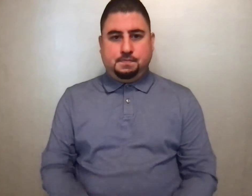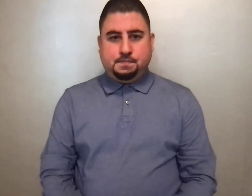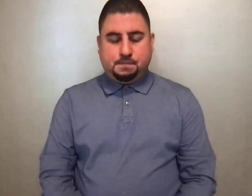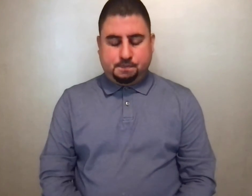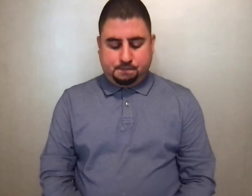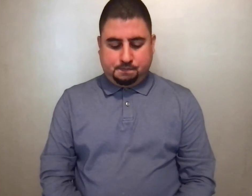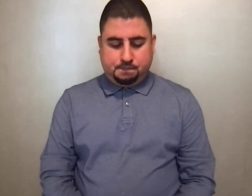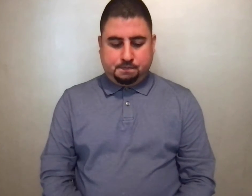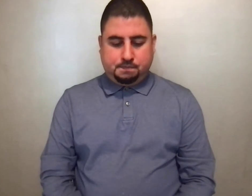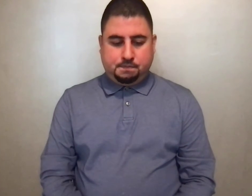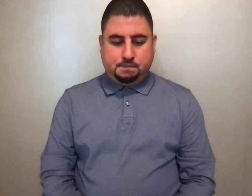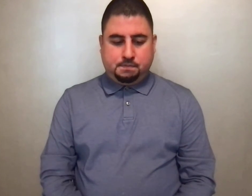be healed.